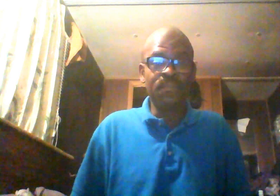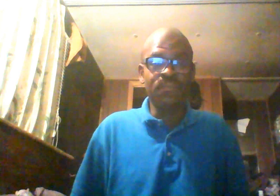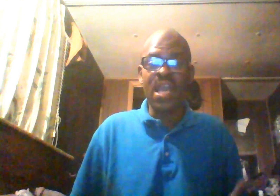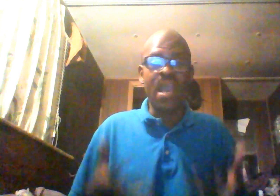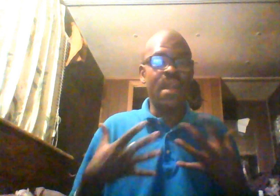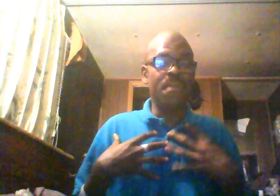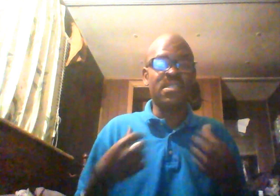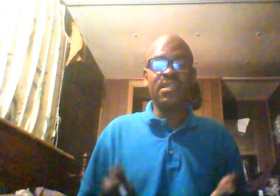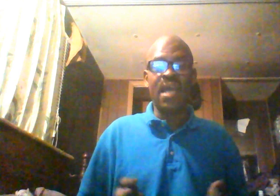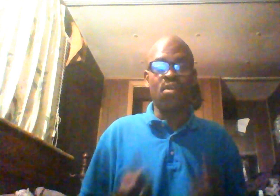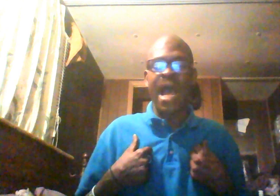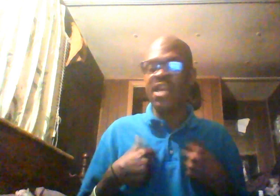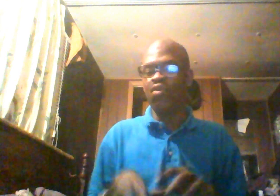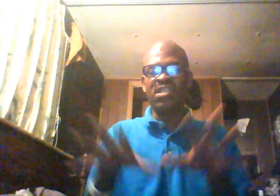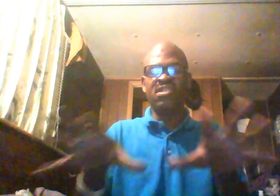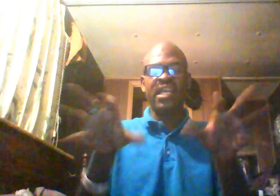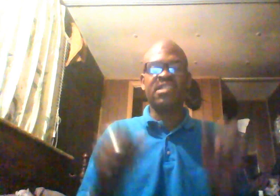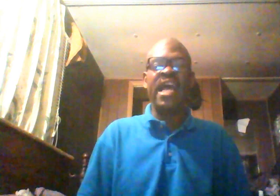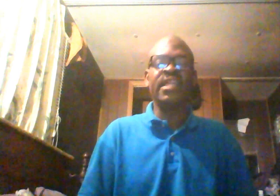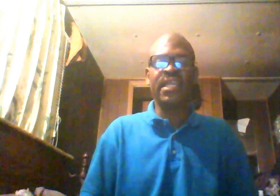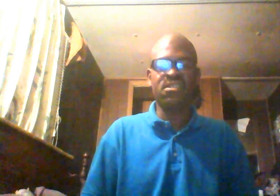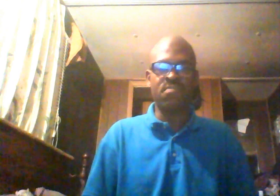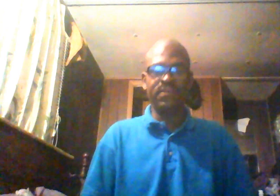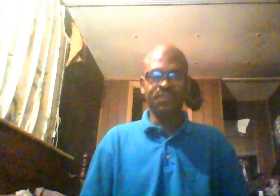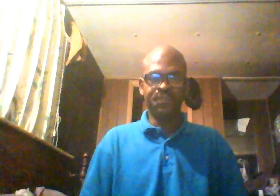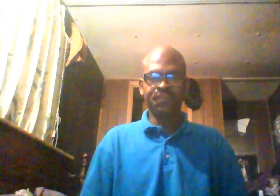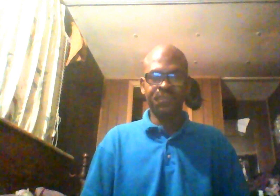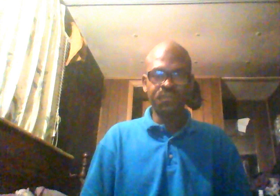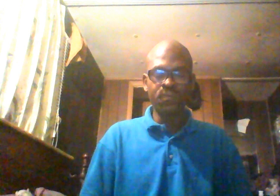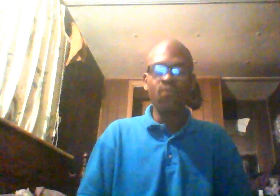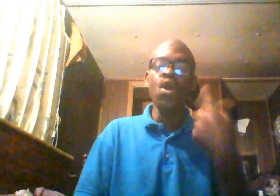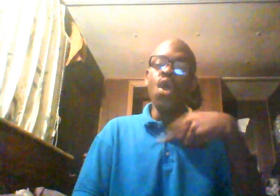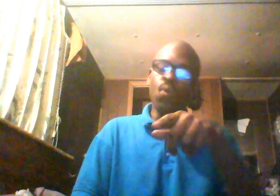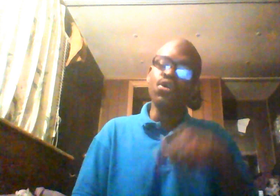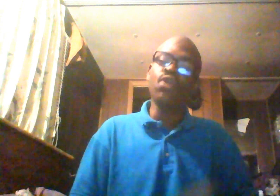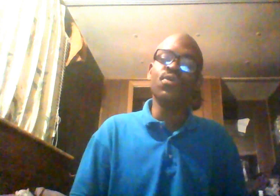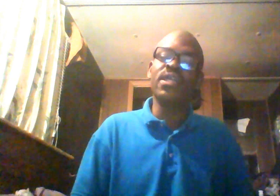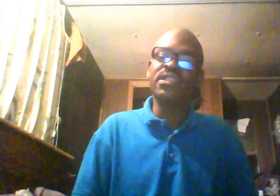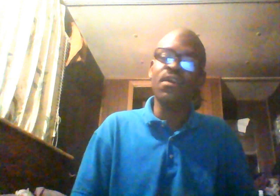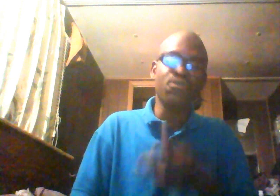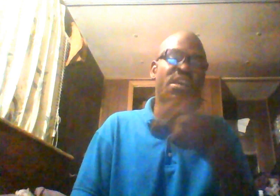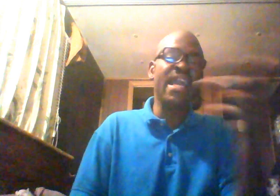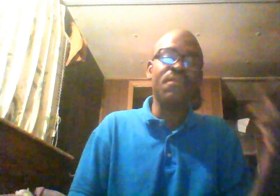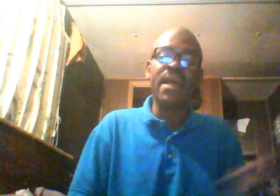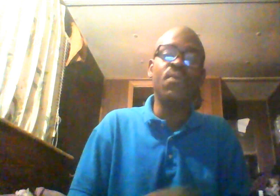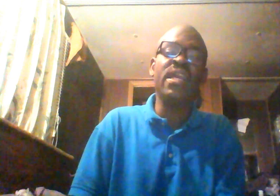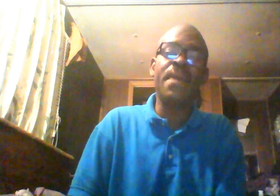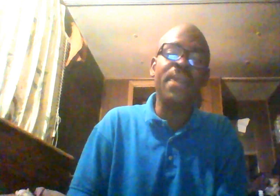and I'm going to sit down. Now, I know this deck is stacked against me. When you go to a casino, you think everybody win their play?